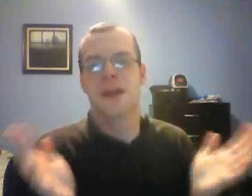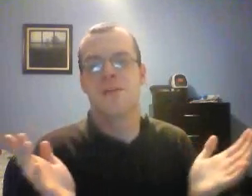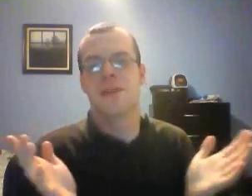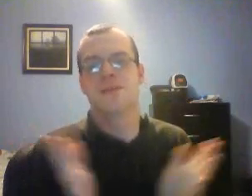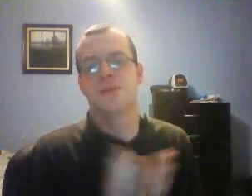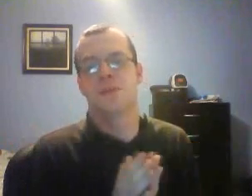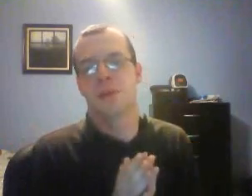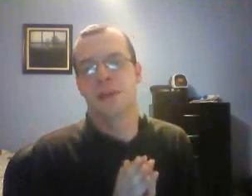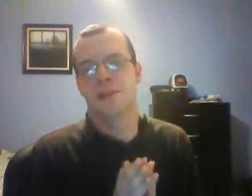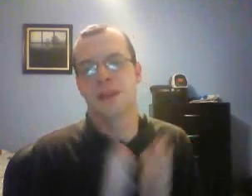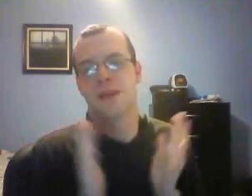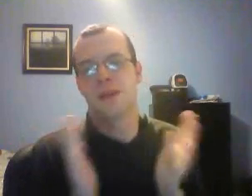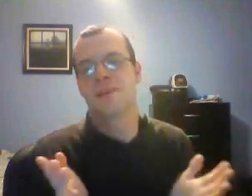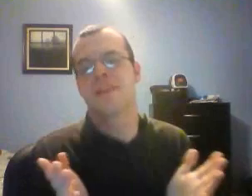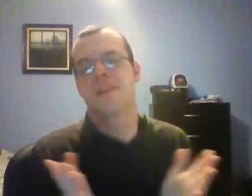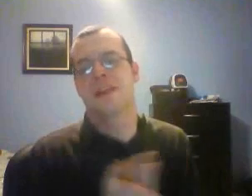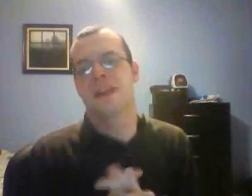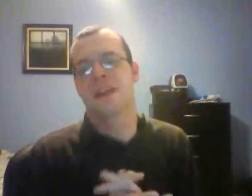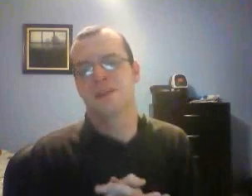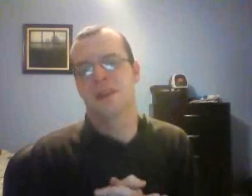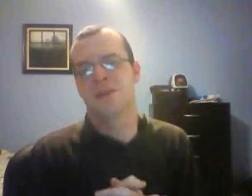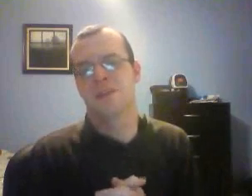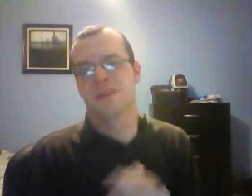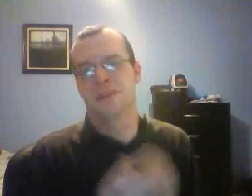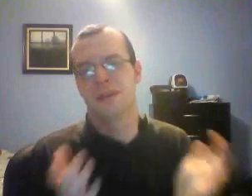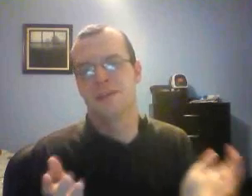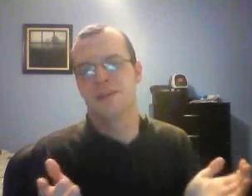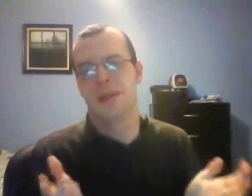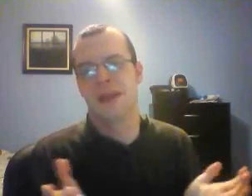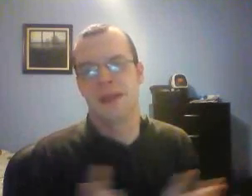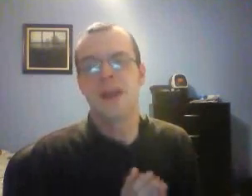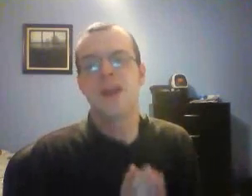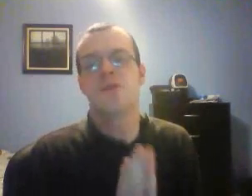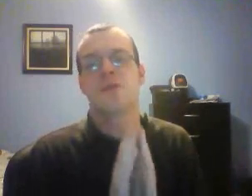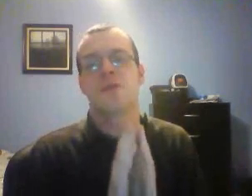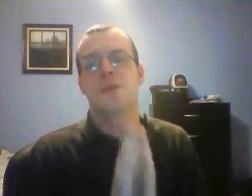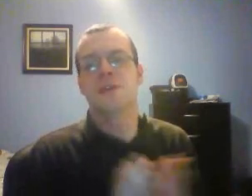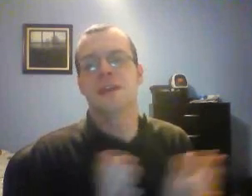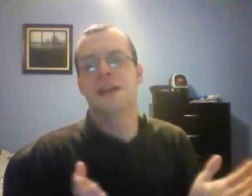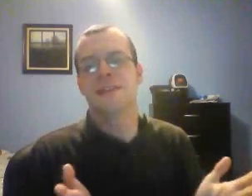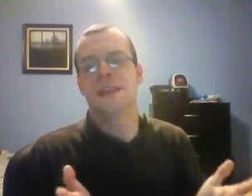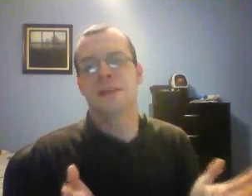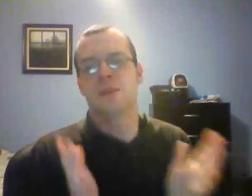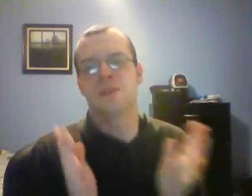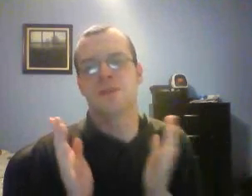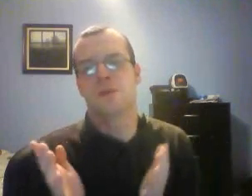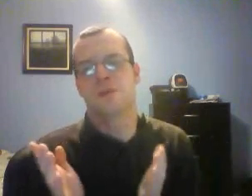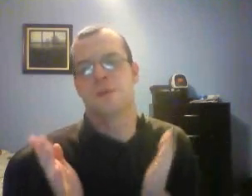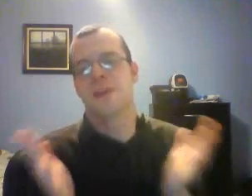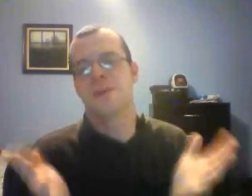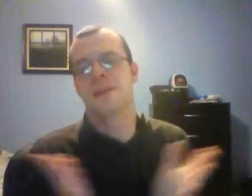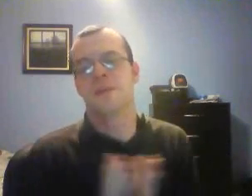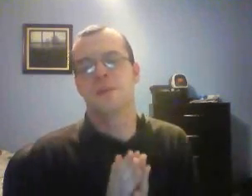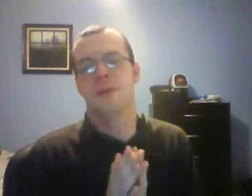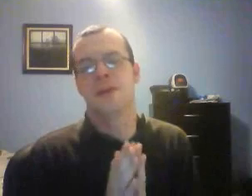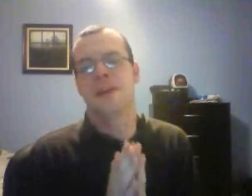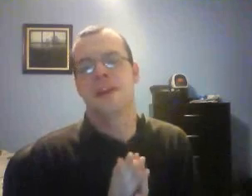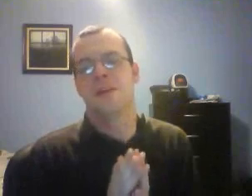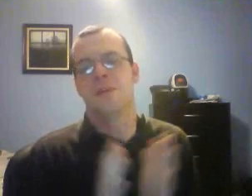comments from Triple H, they are using the United Kingdom championship as a launching plan for their new content, which, of course, will be a WWE United Kingdom